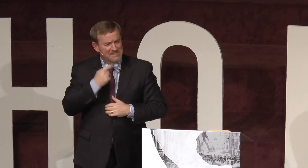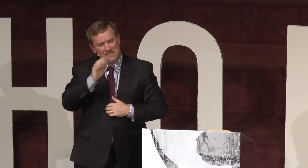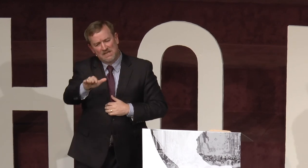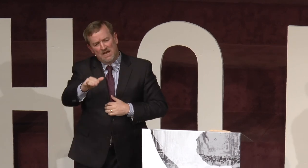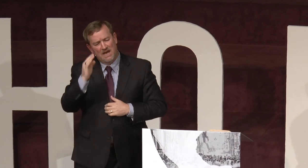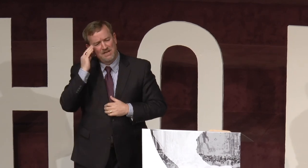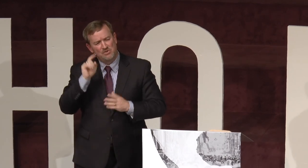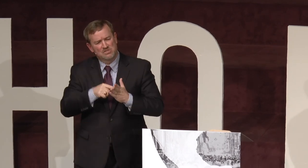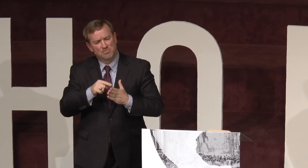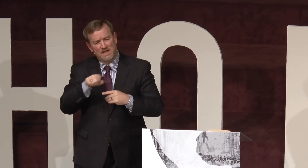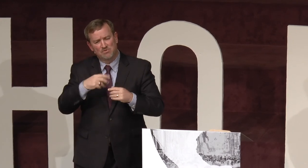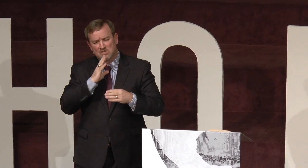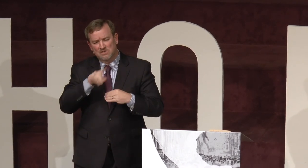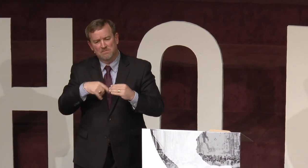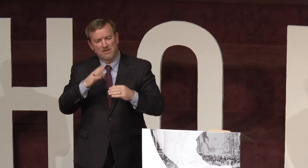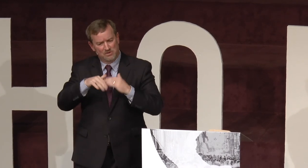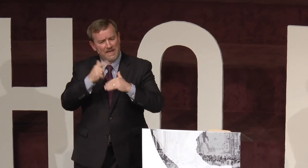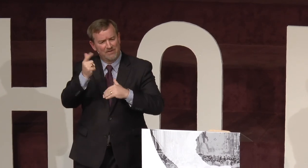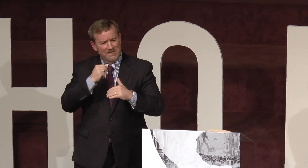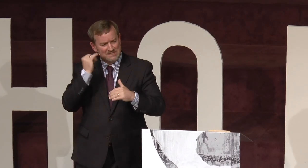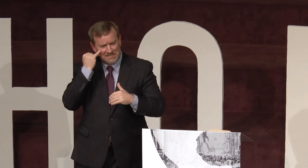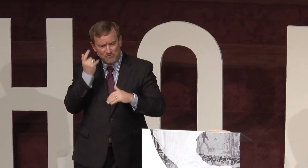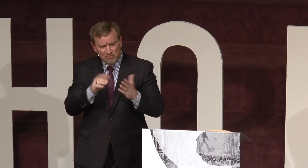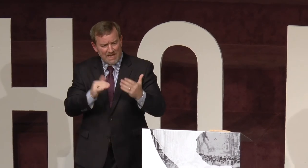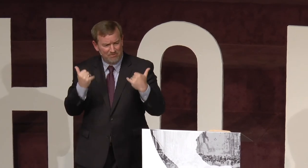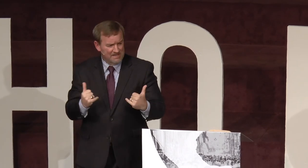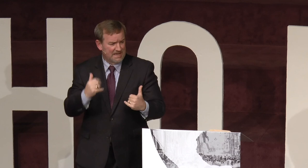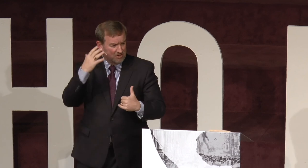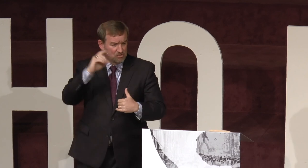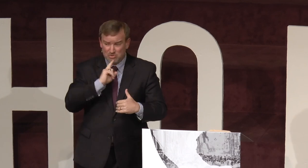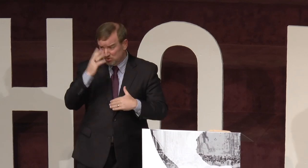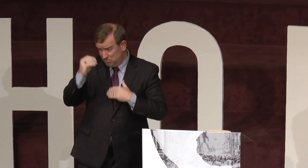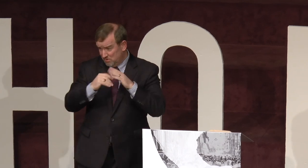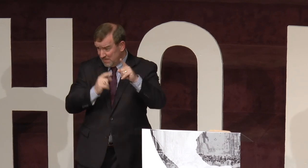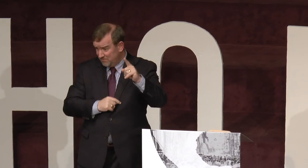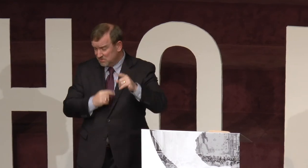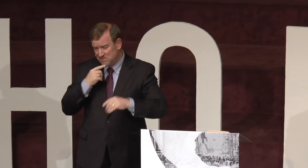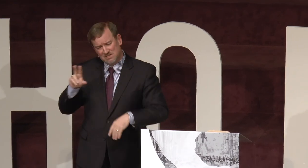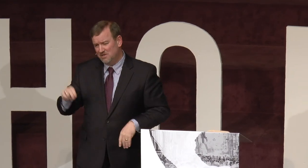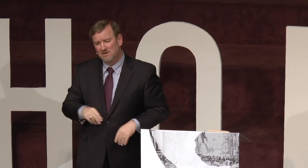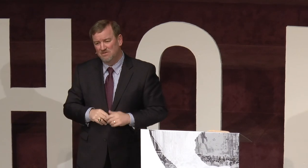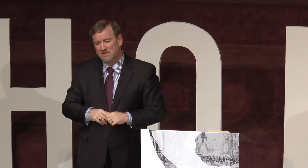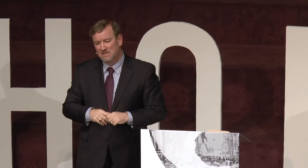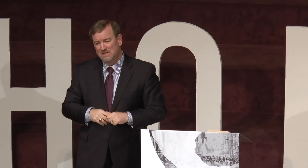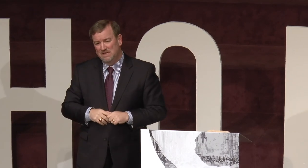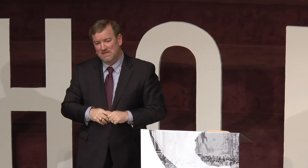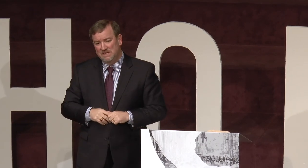I said, I noticed when I was talking about going to heaven, I said, if you died right now, are you sure you would go to heaven? And she said, no. And I